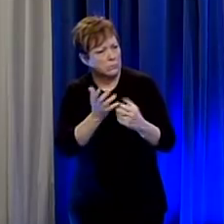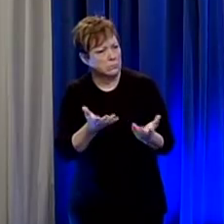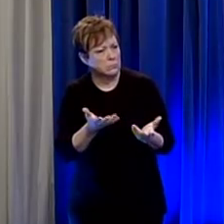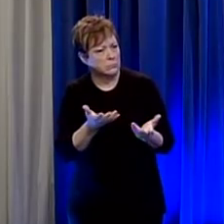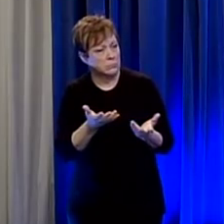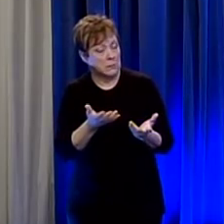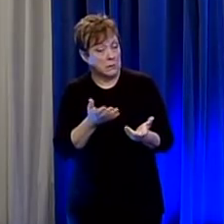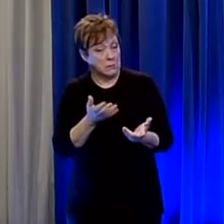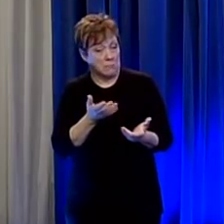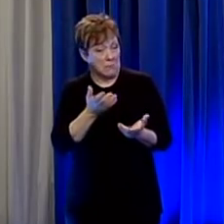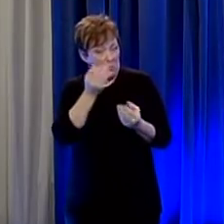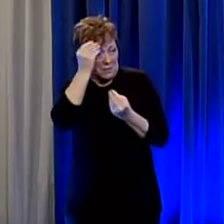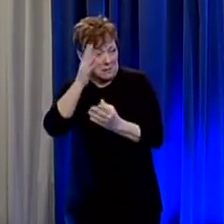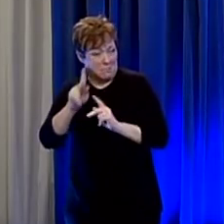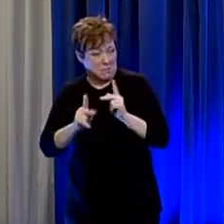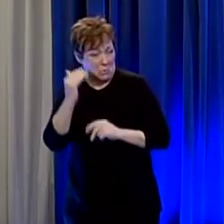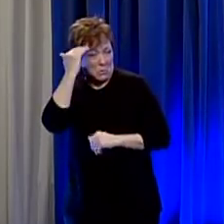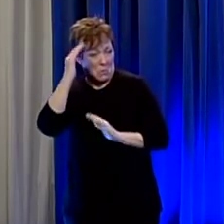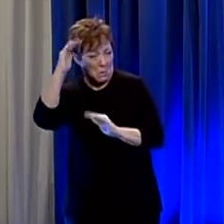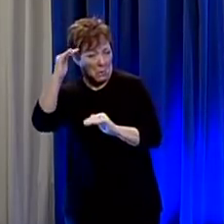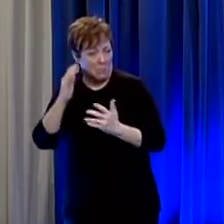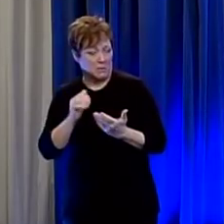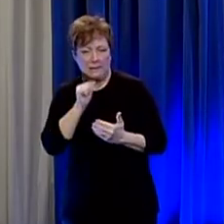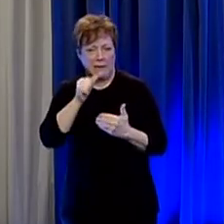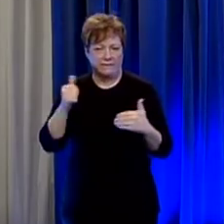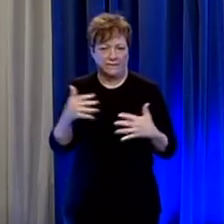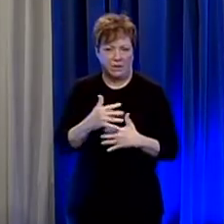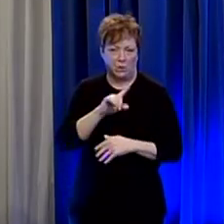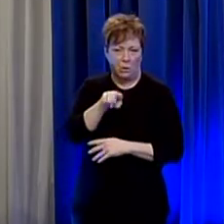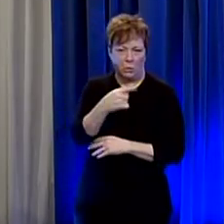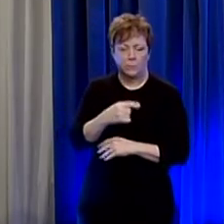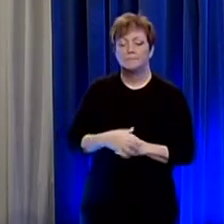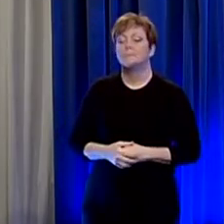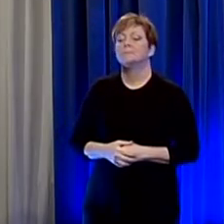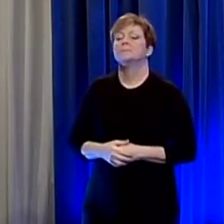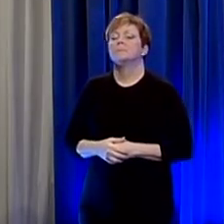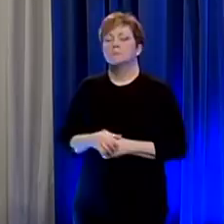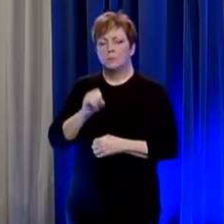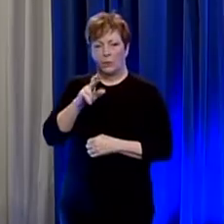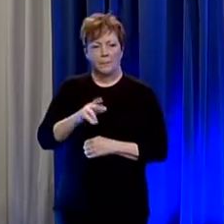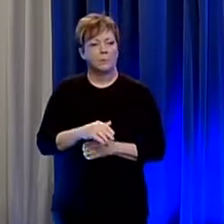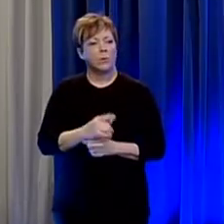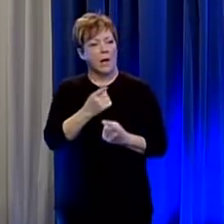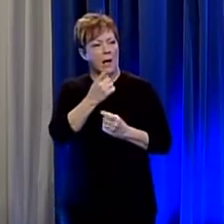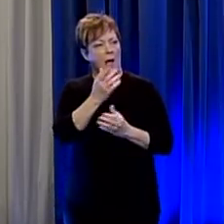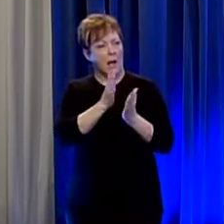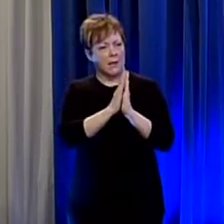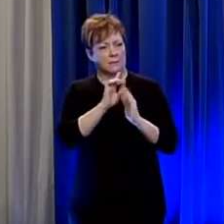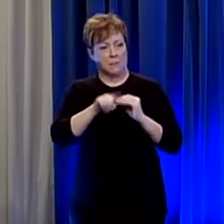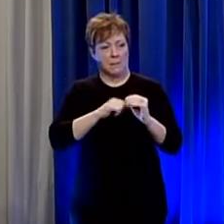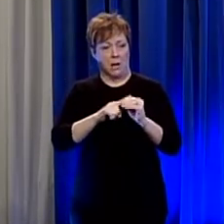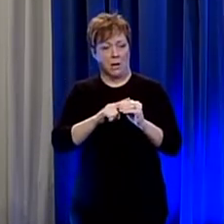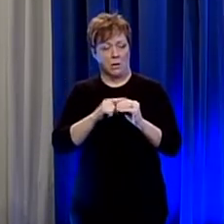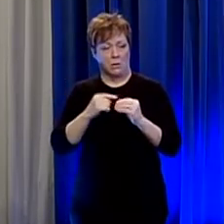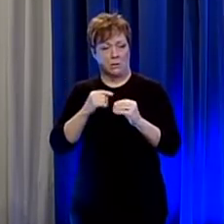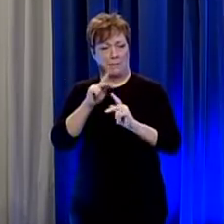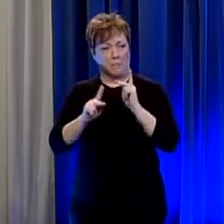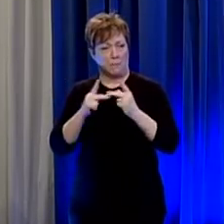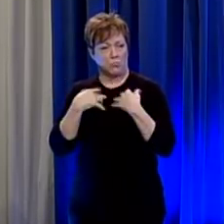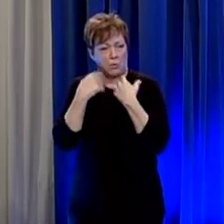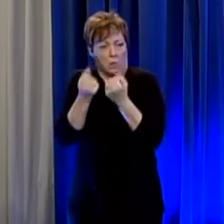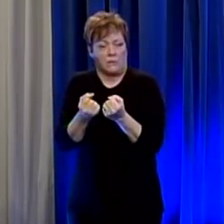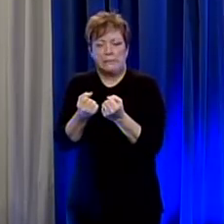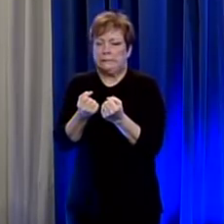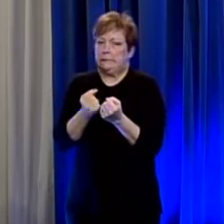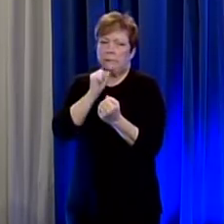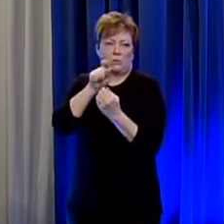hope instead of fear sure so the question has to do with those who may be recovering i do not have specific data here in alabama